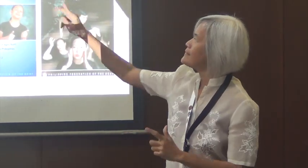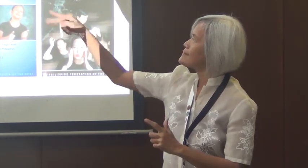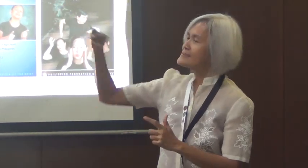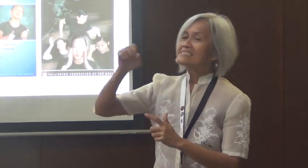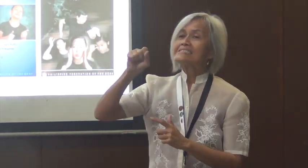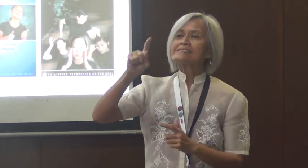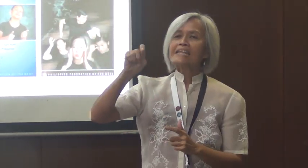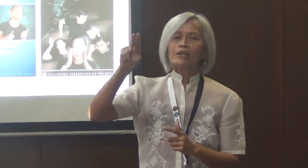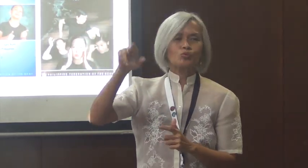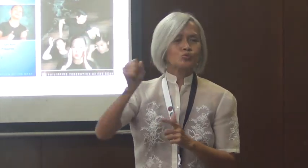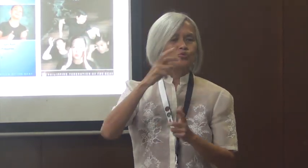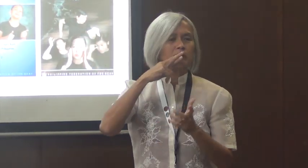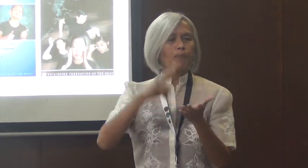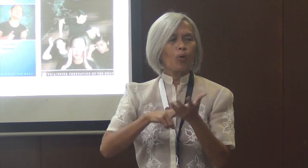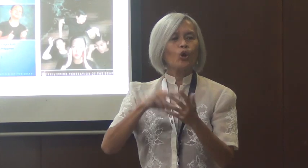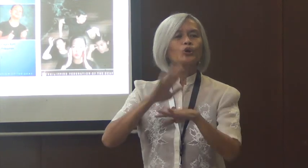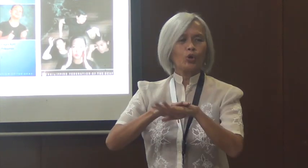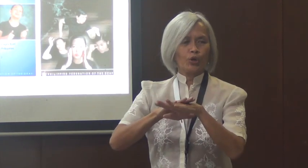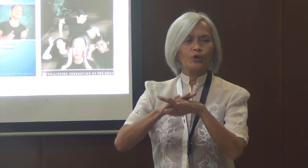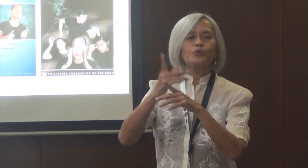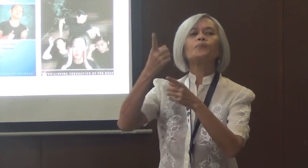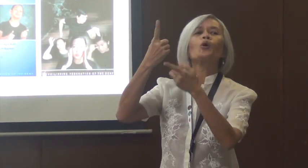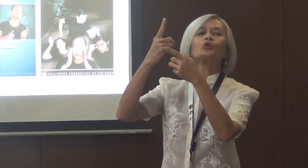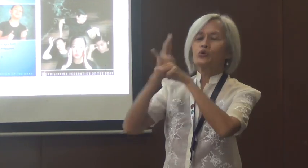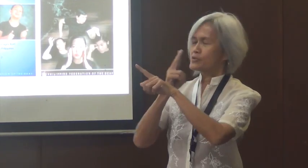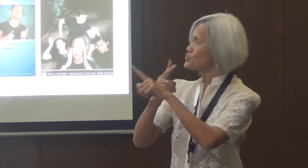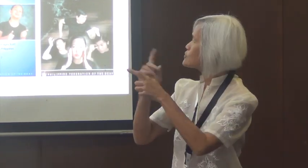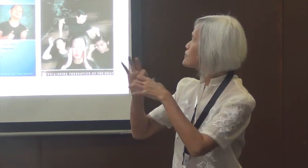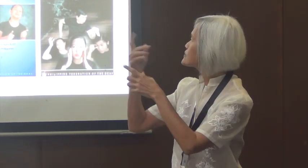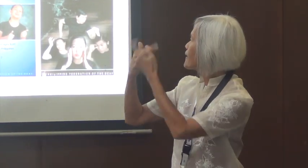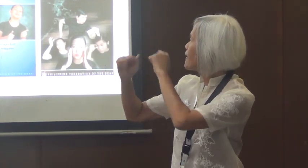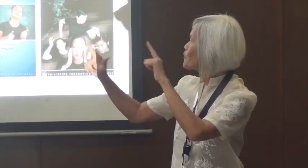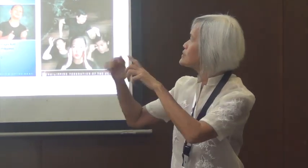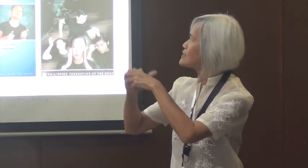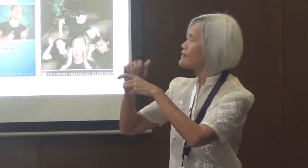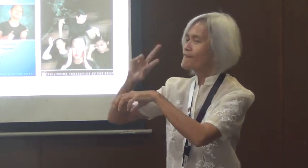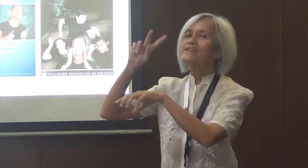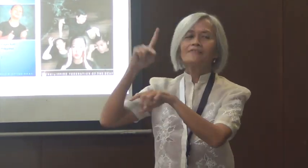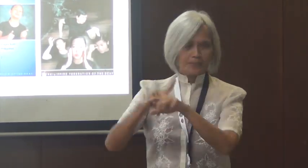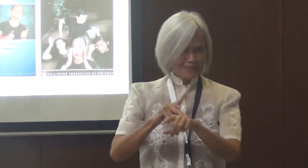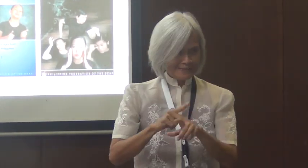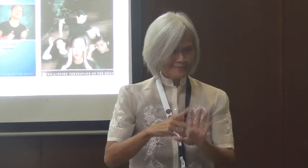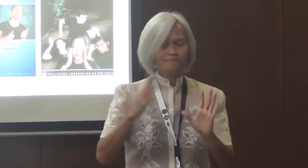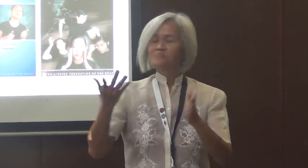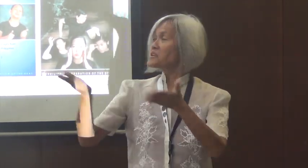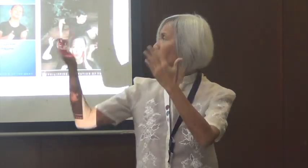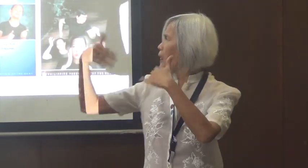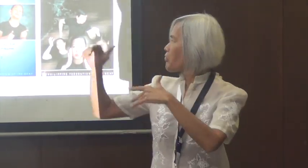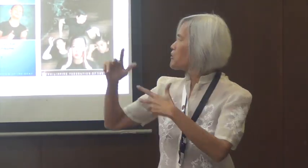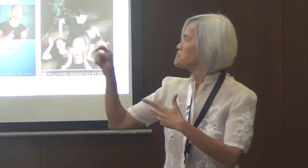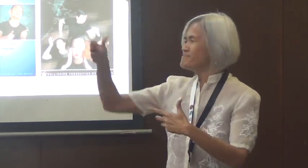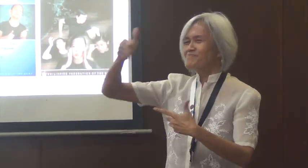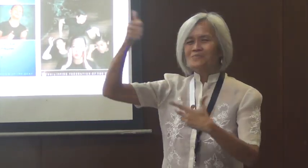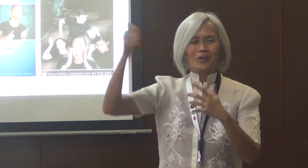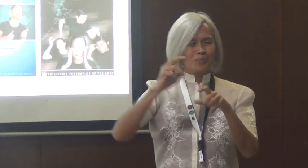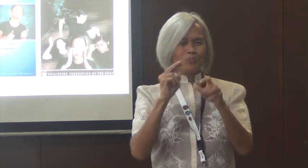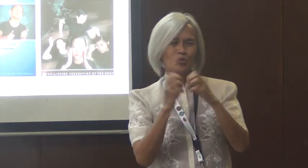And we had this study on the status report on the use of sign language in the Philippines. We also had